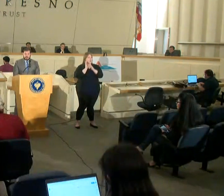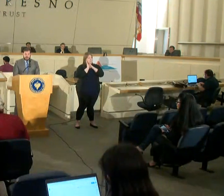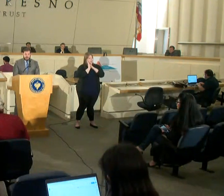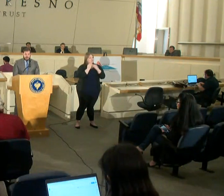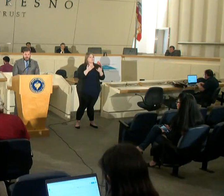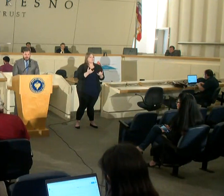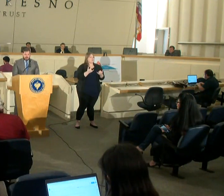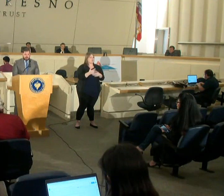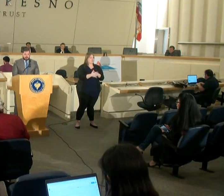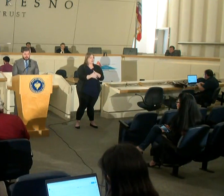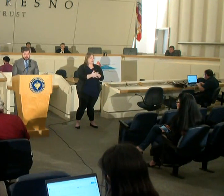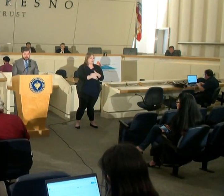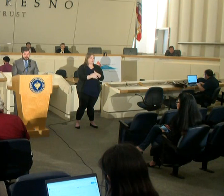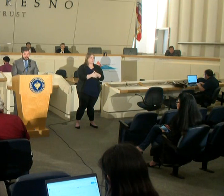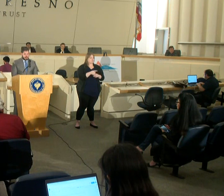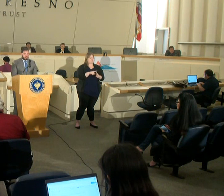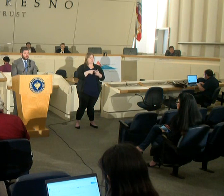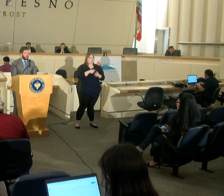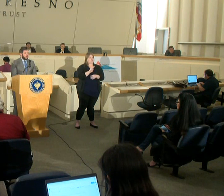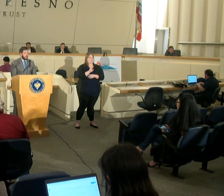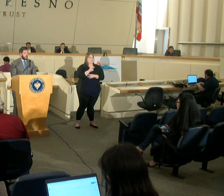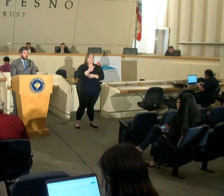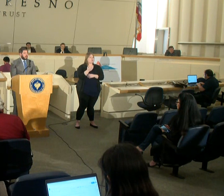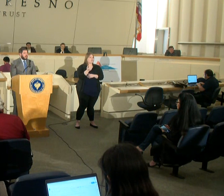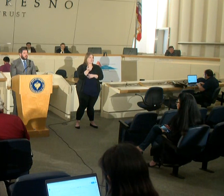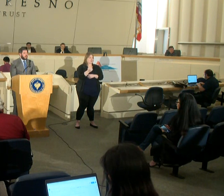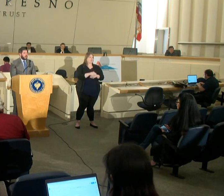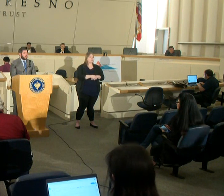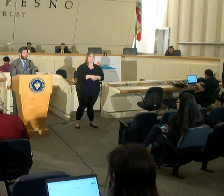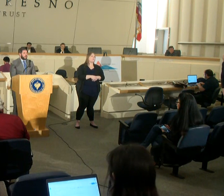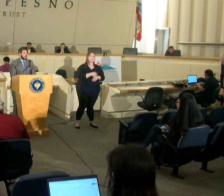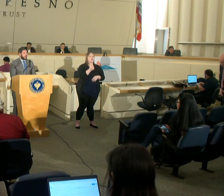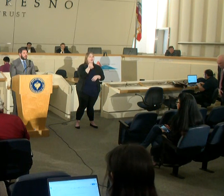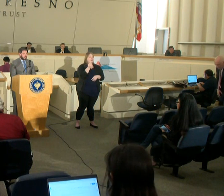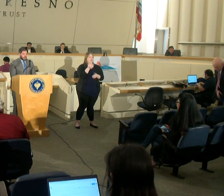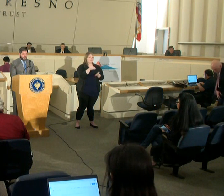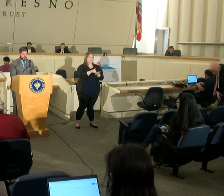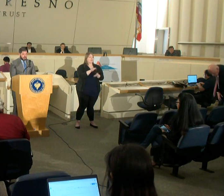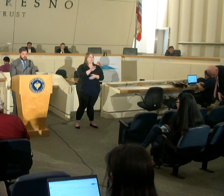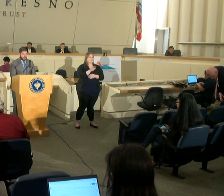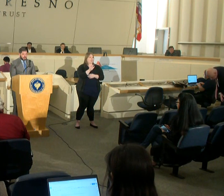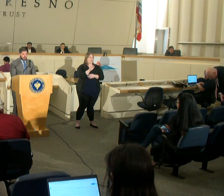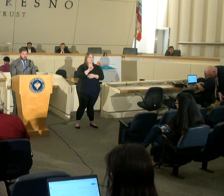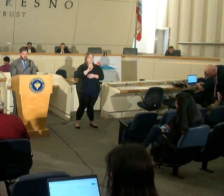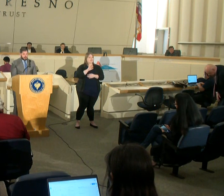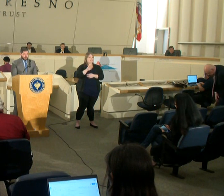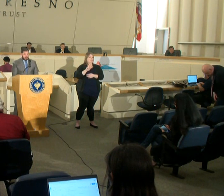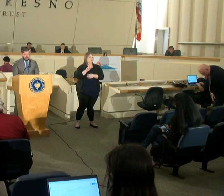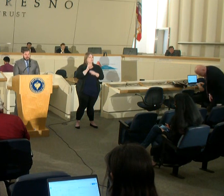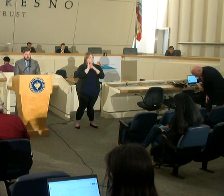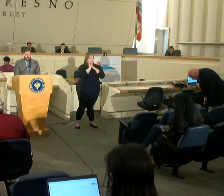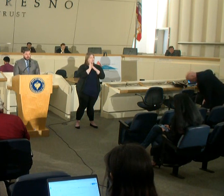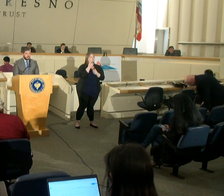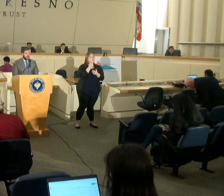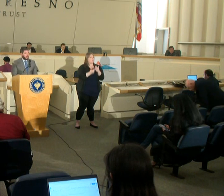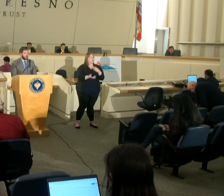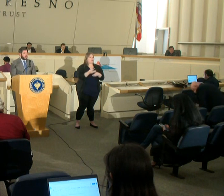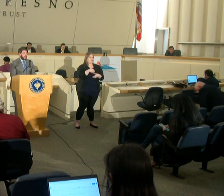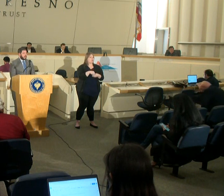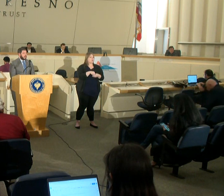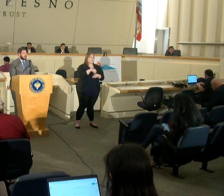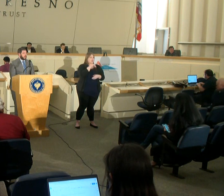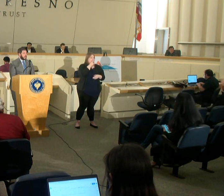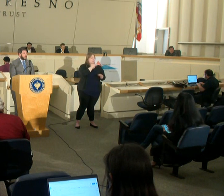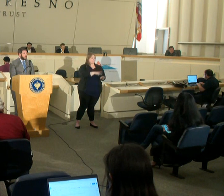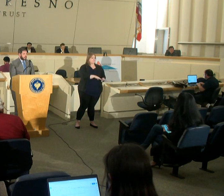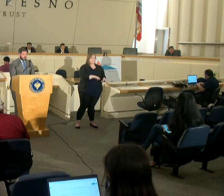have as of march 15 15. there are 11 500 icu beds both including pediatric